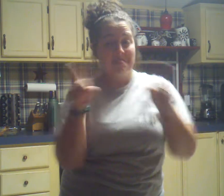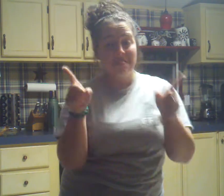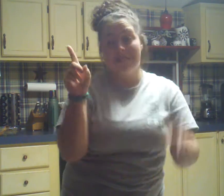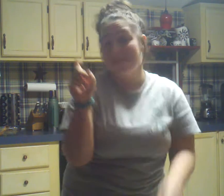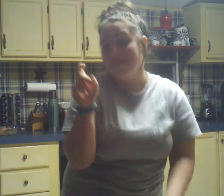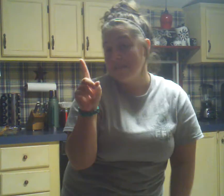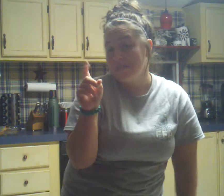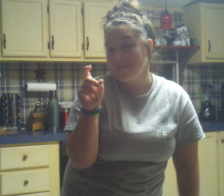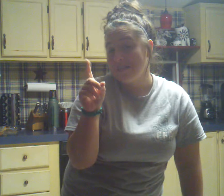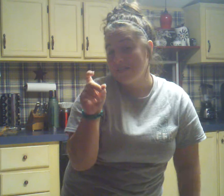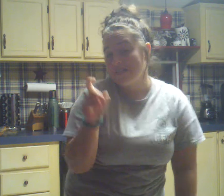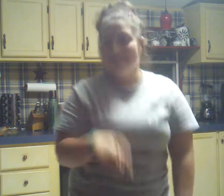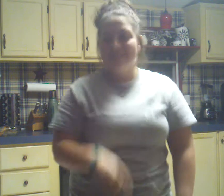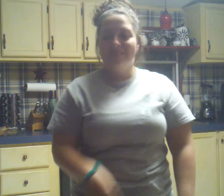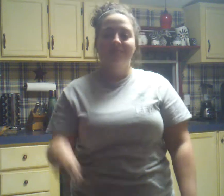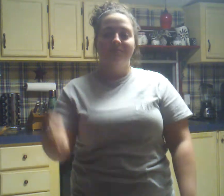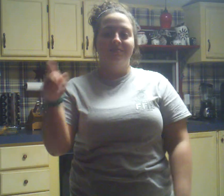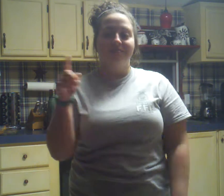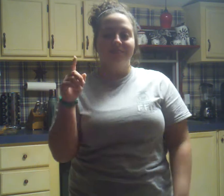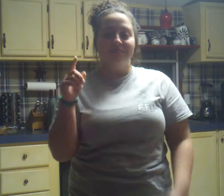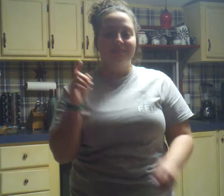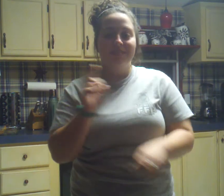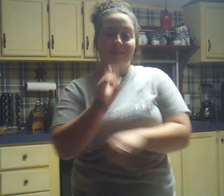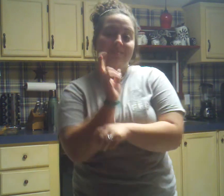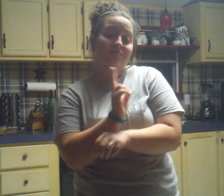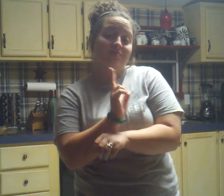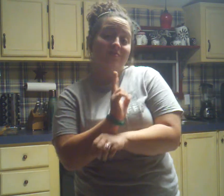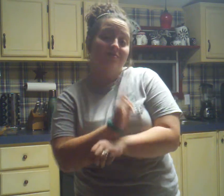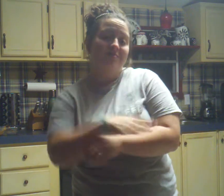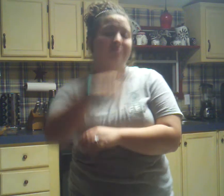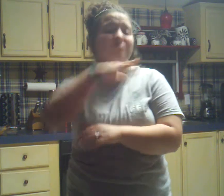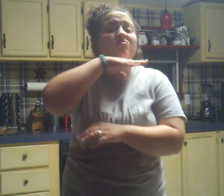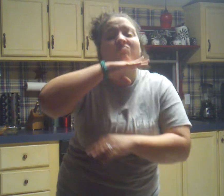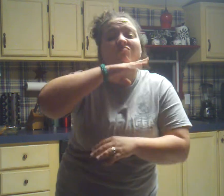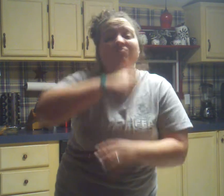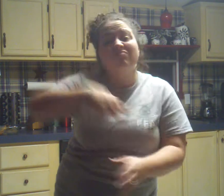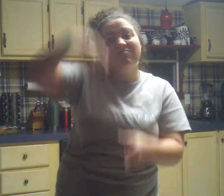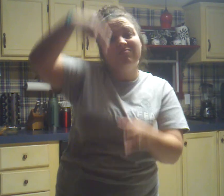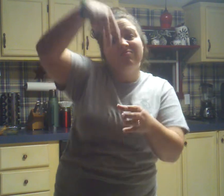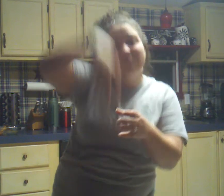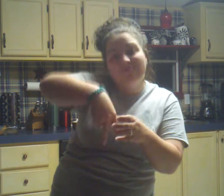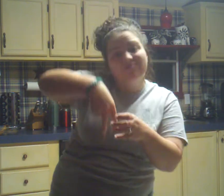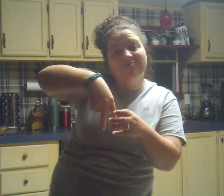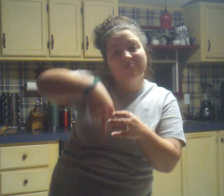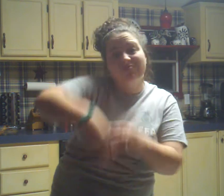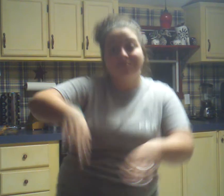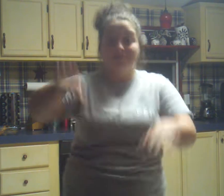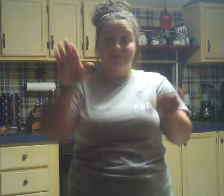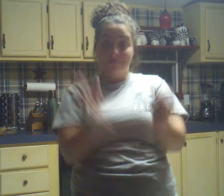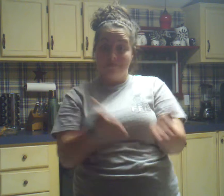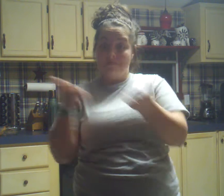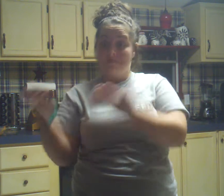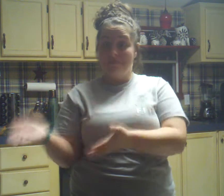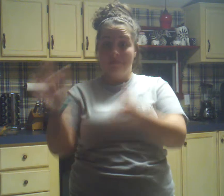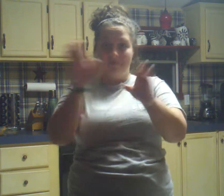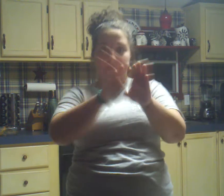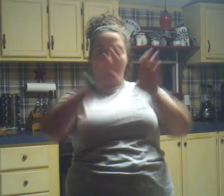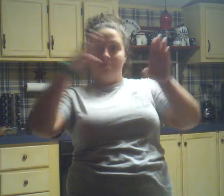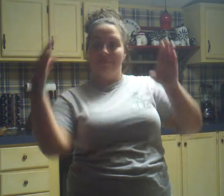use. He won't have to use a dirty chimney boom, just bring him through the front door,